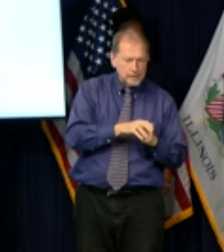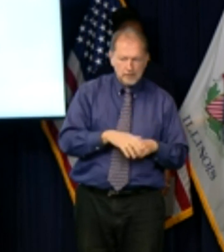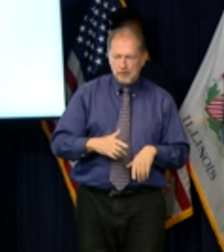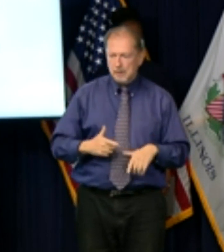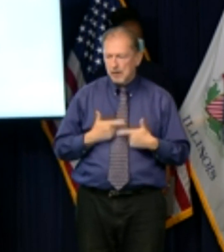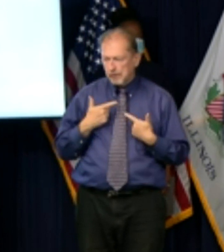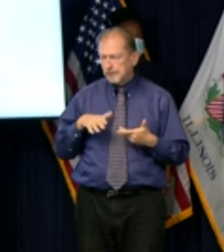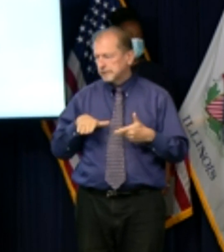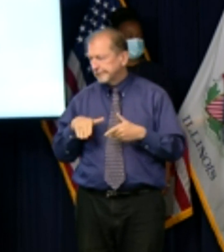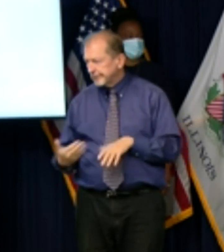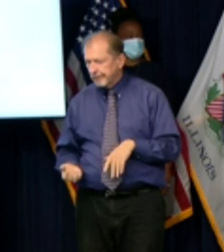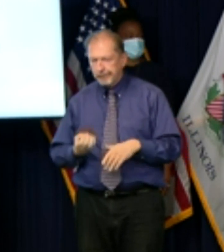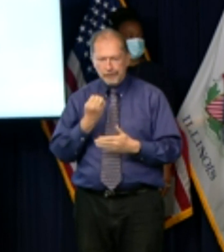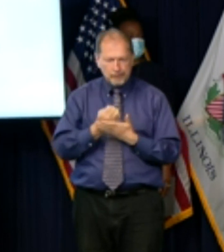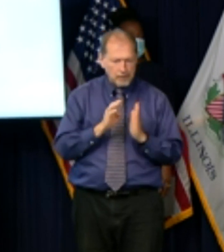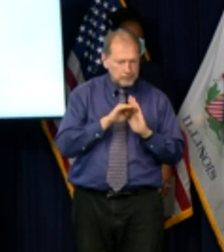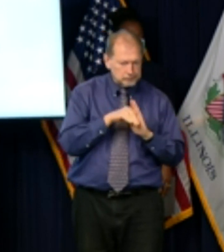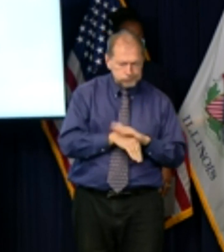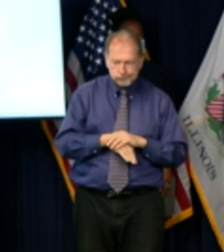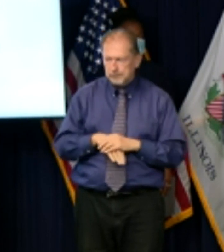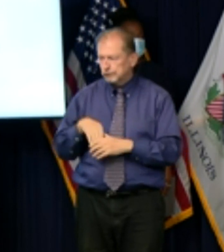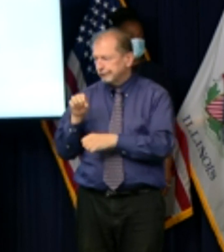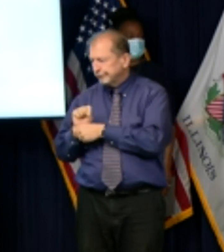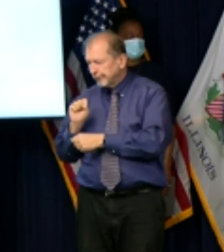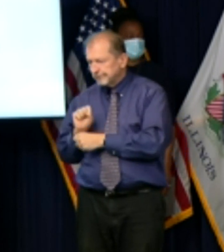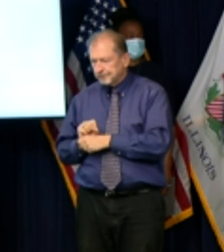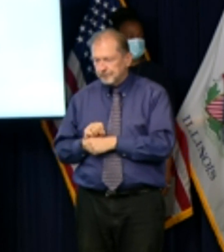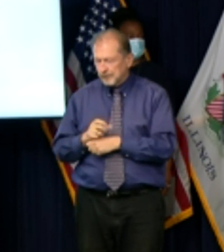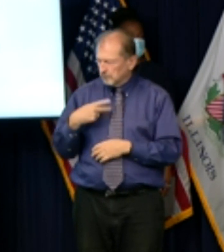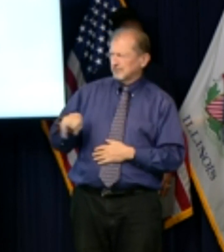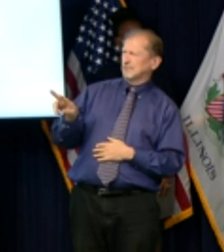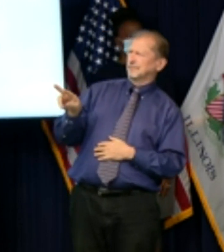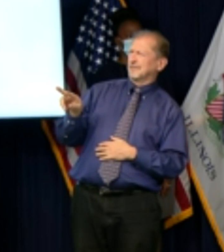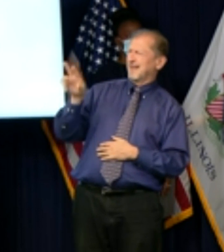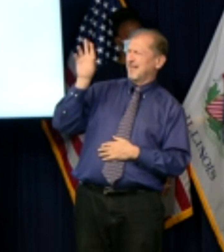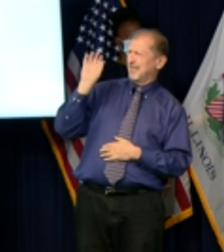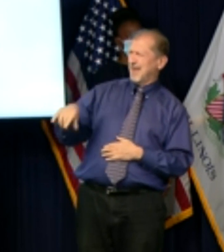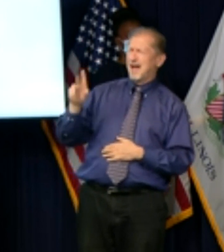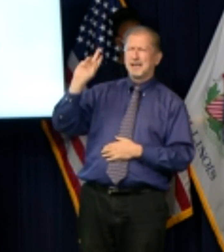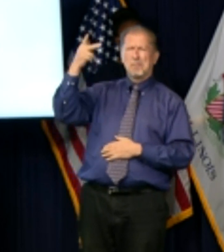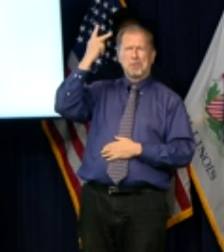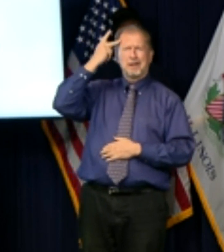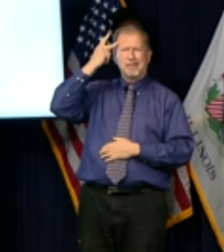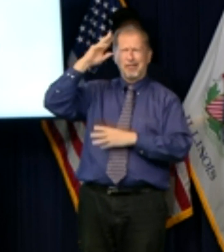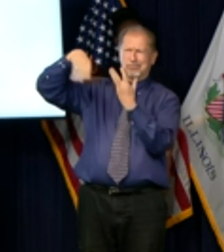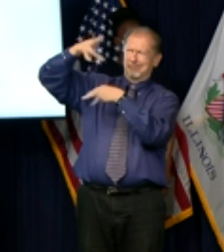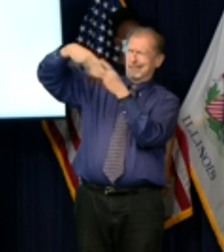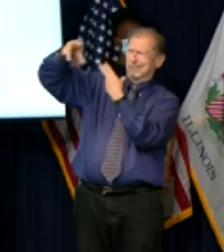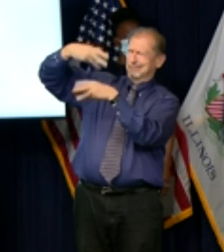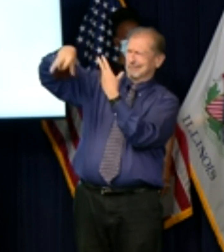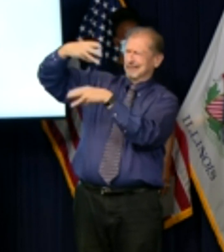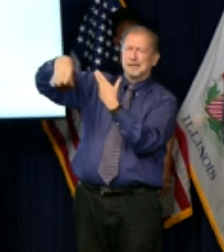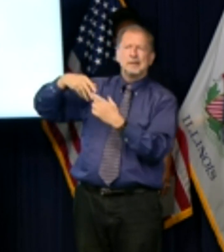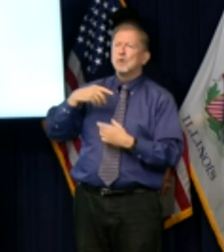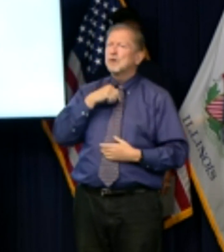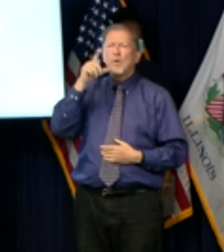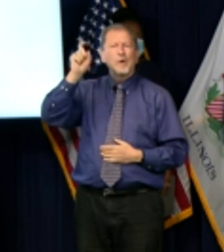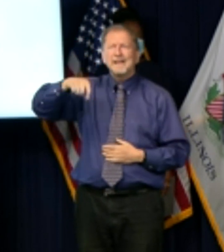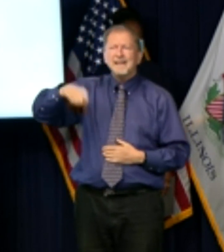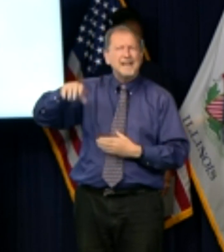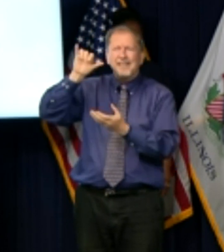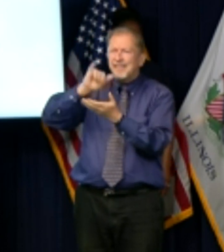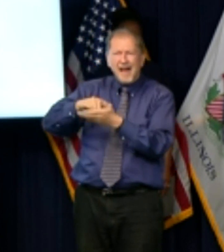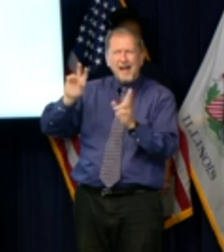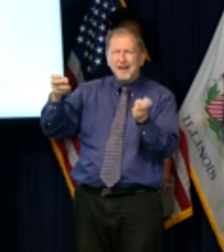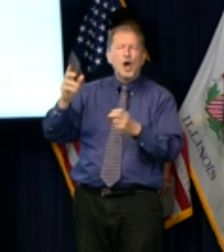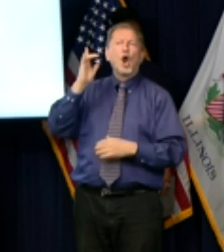economic distress the people of illinois do not deserve a political circus on top of that i've